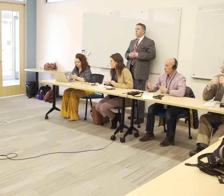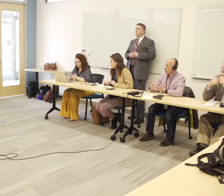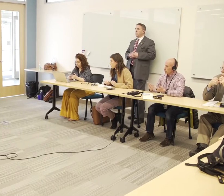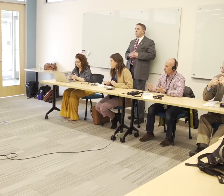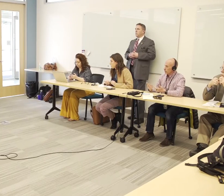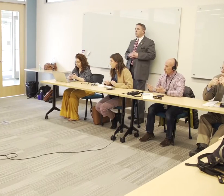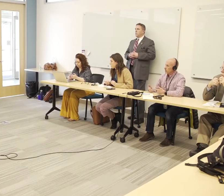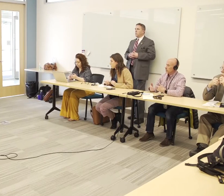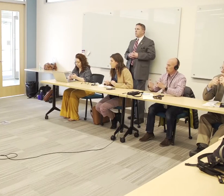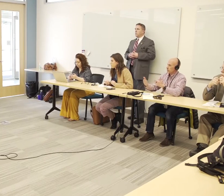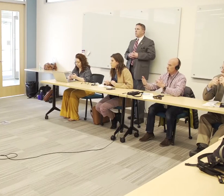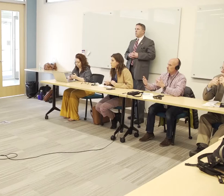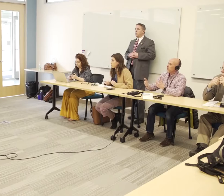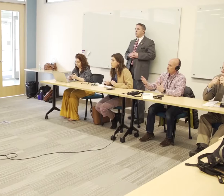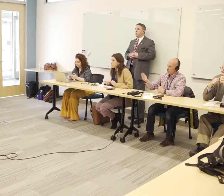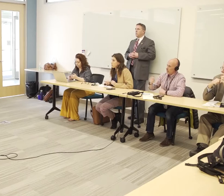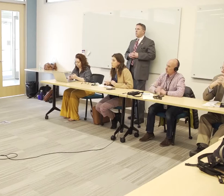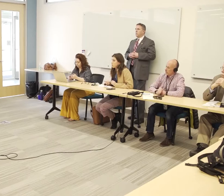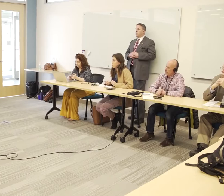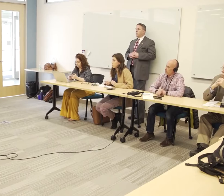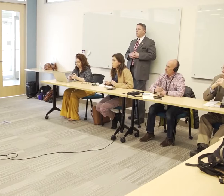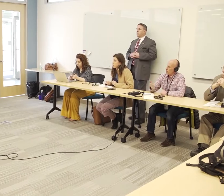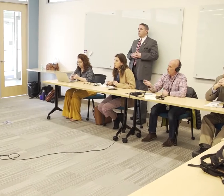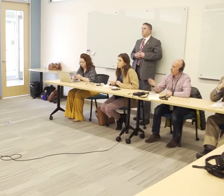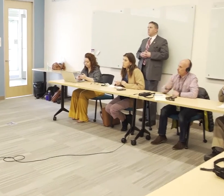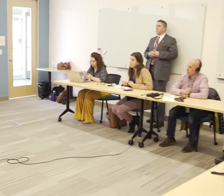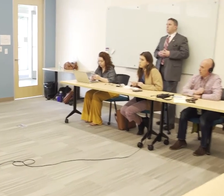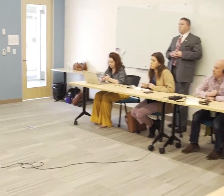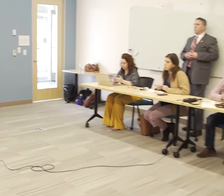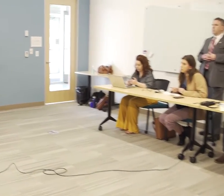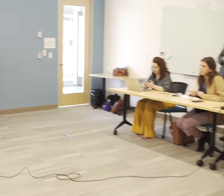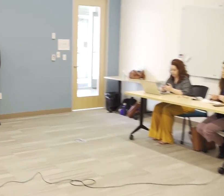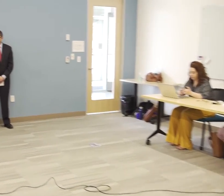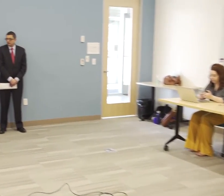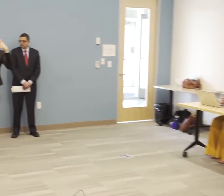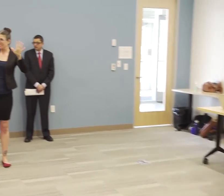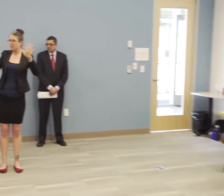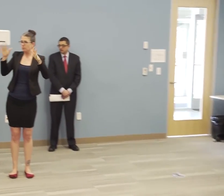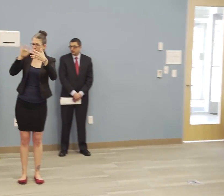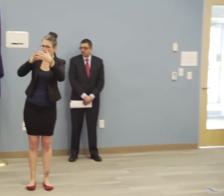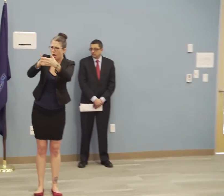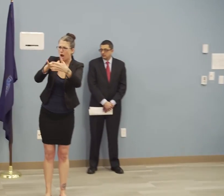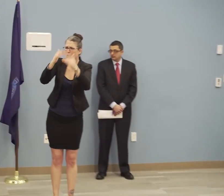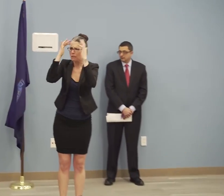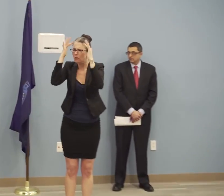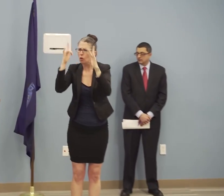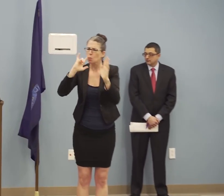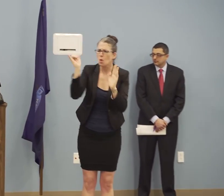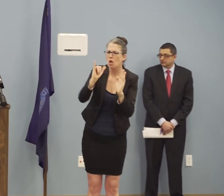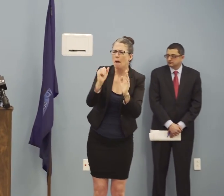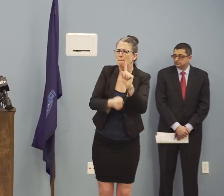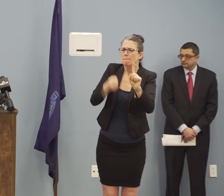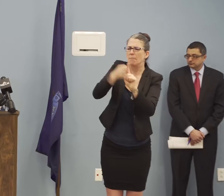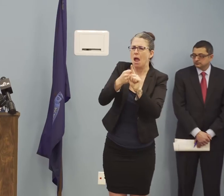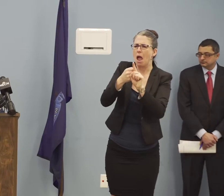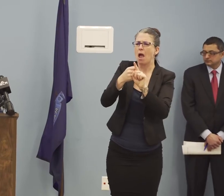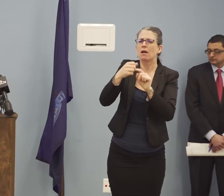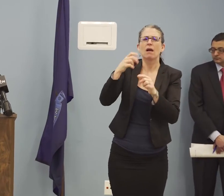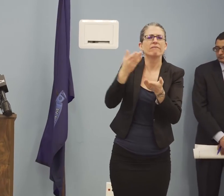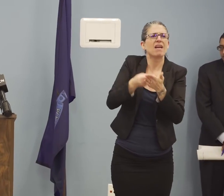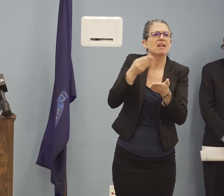scenarios? I know it's early. Economic impact. Sure. It's on my mind every day. It's on everybody's minds.